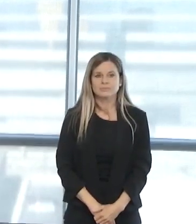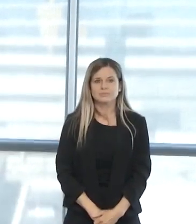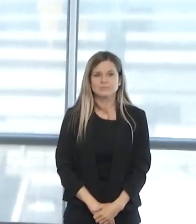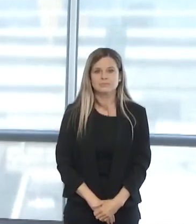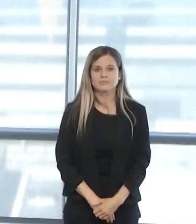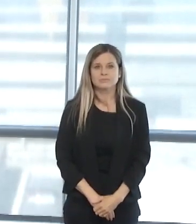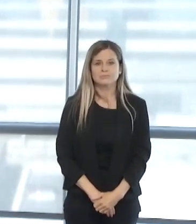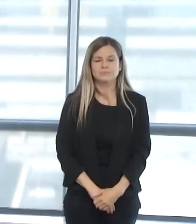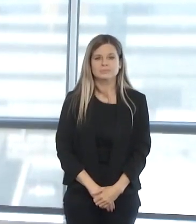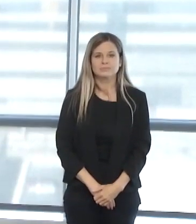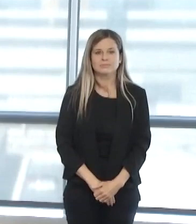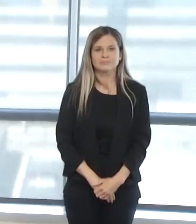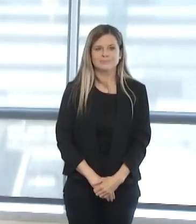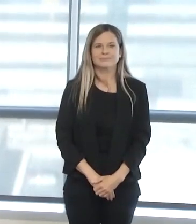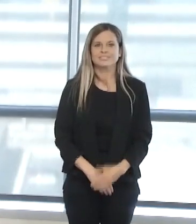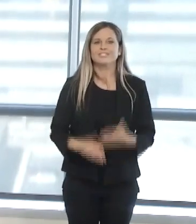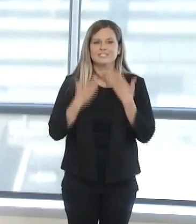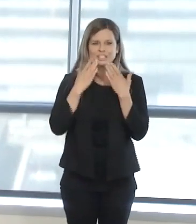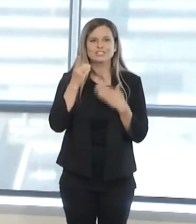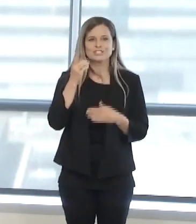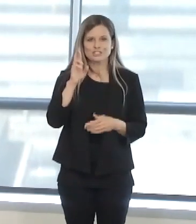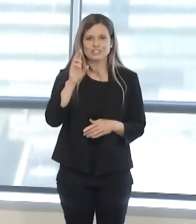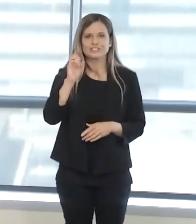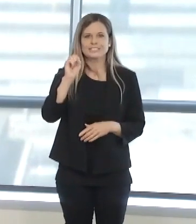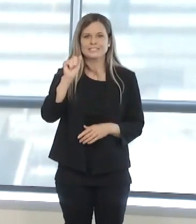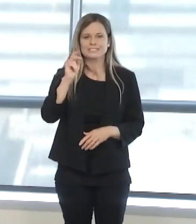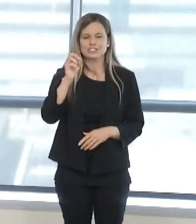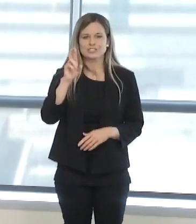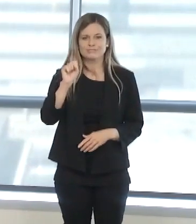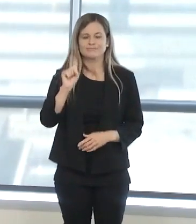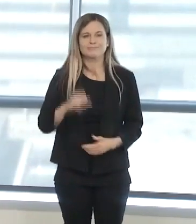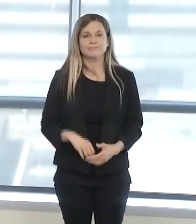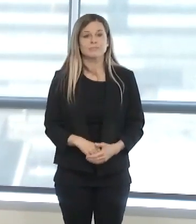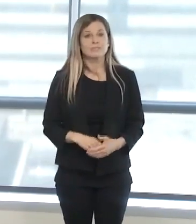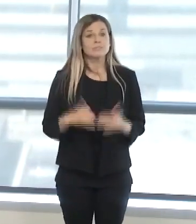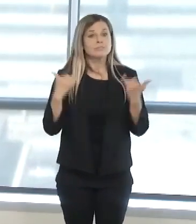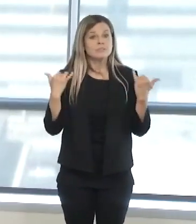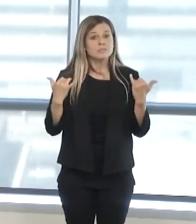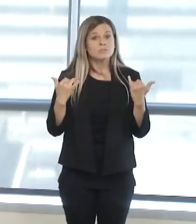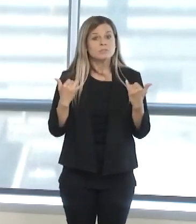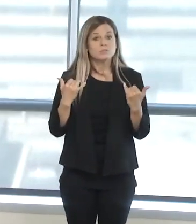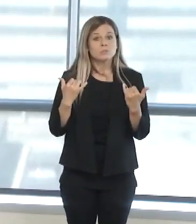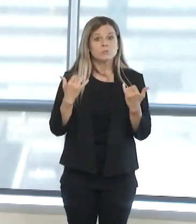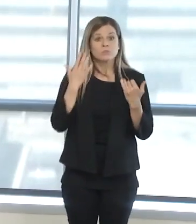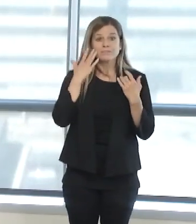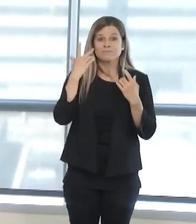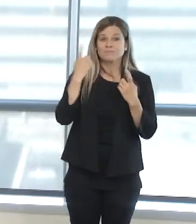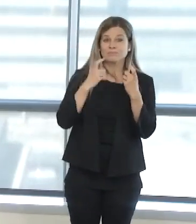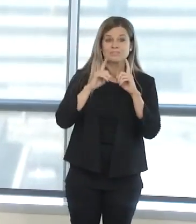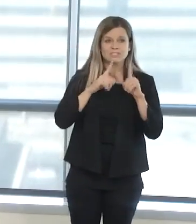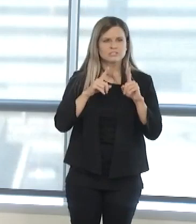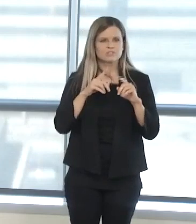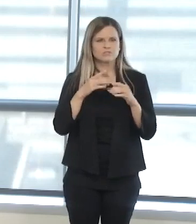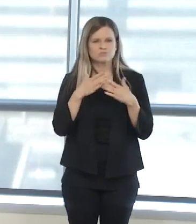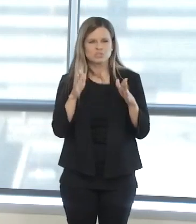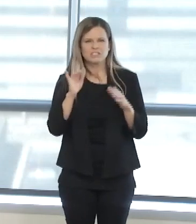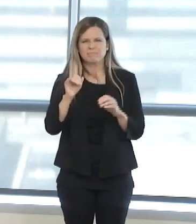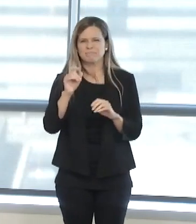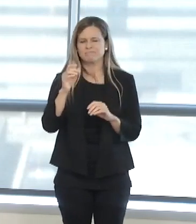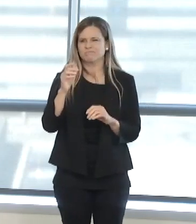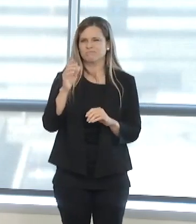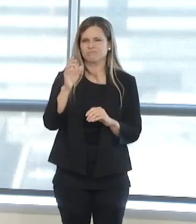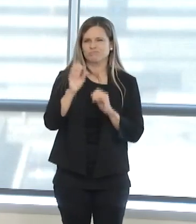Thank you, Dr. Sanders. We'll now take questions from the media community and our Facebook Live audience.